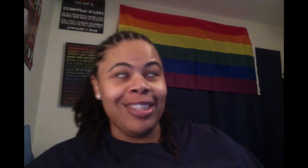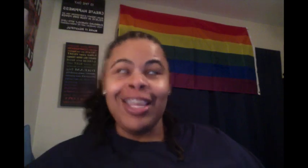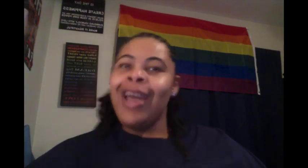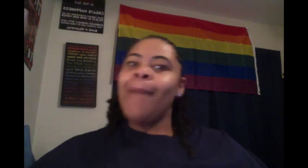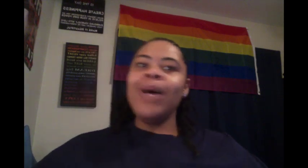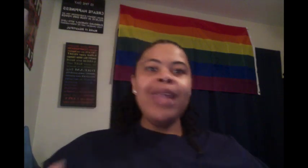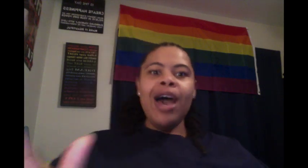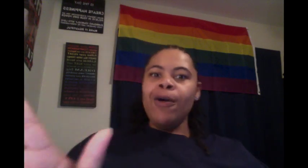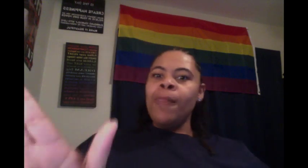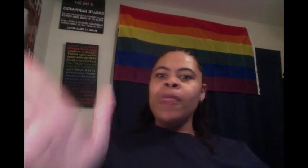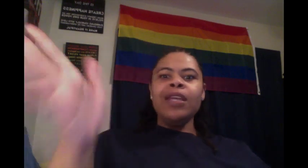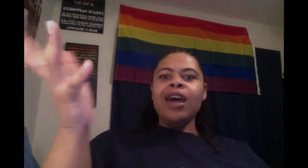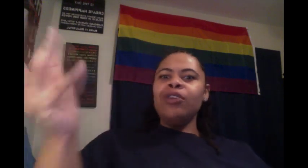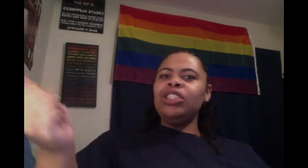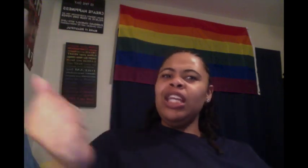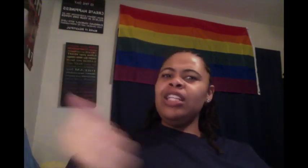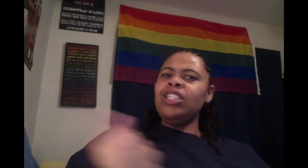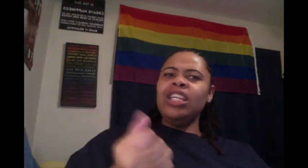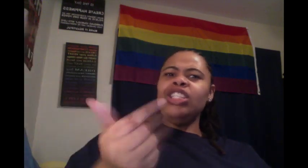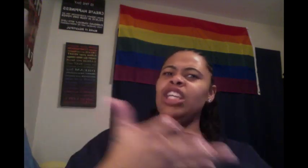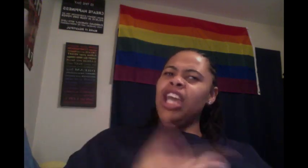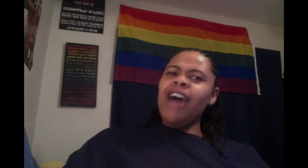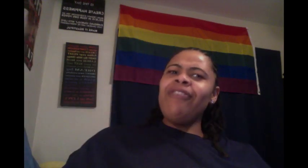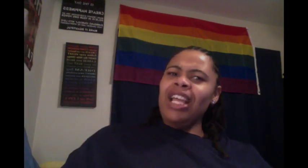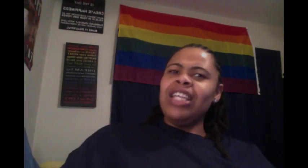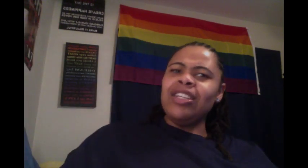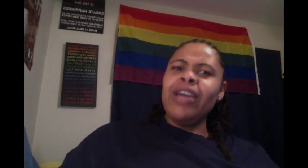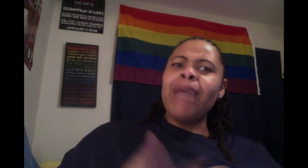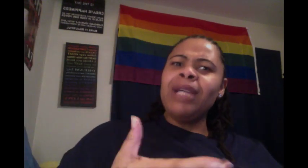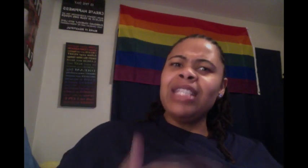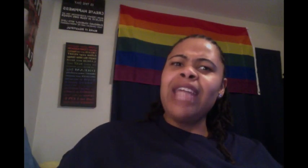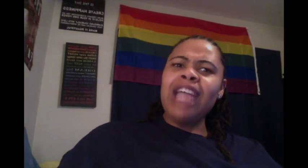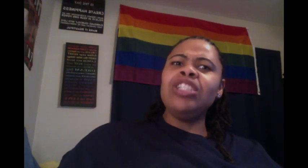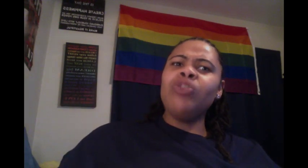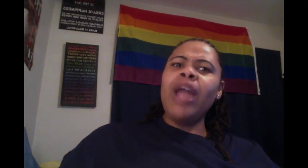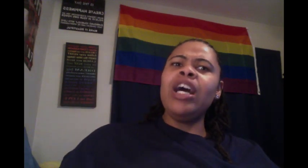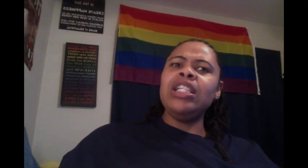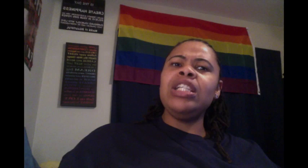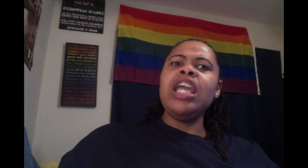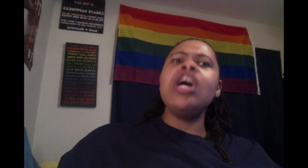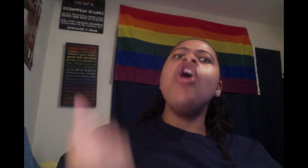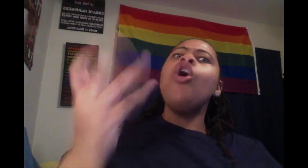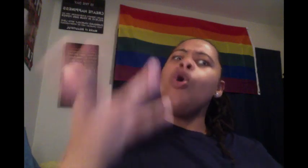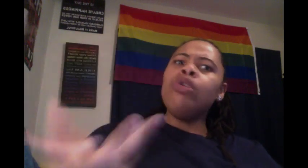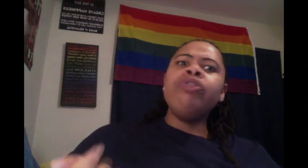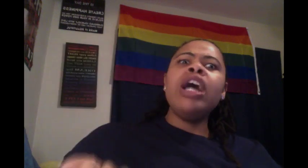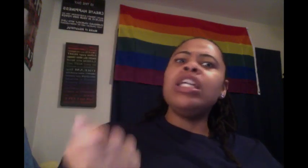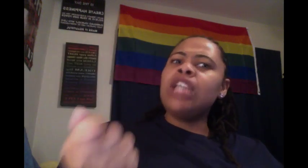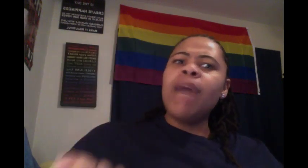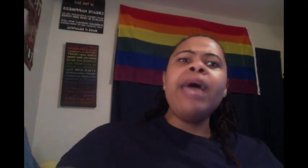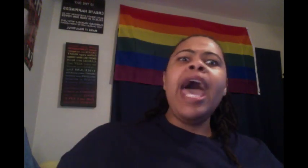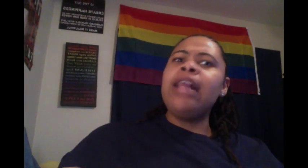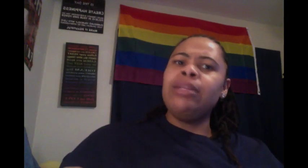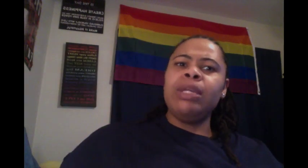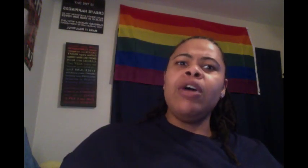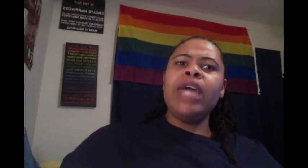But no, you know, she, she, she in her feelings. Okay. Because now she's trying to understand who the fuck is coming after me. Okay.